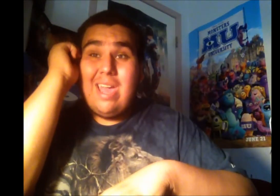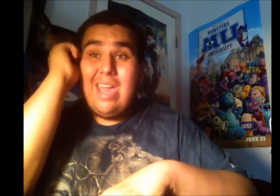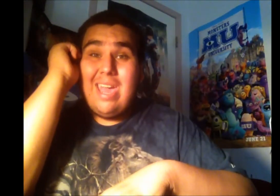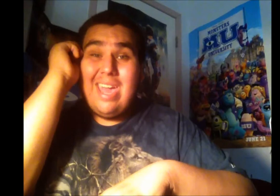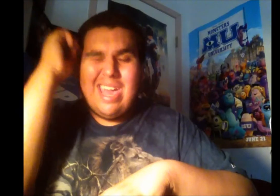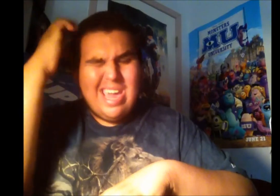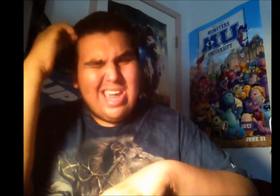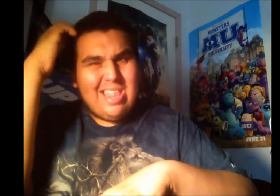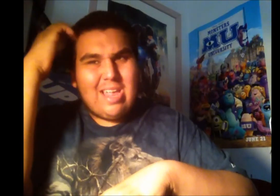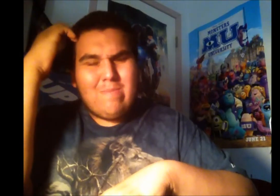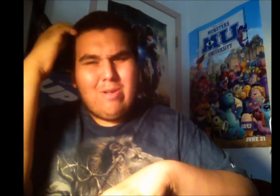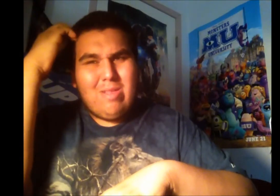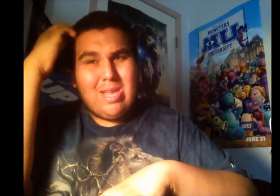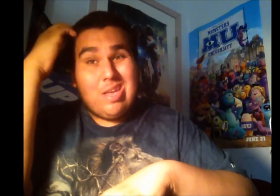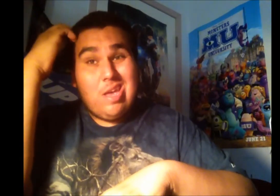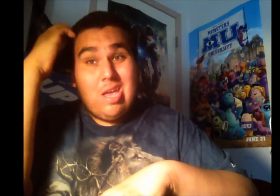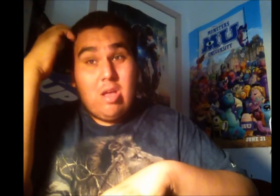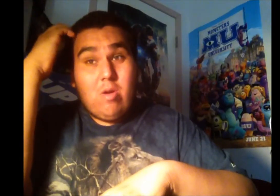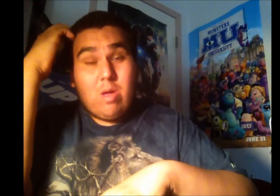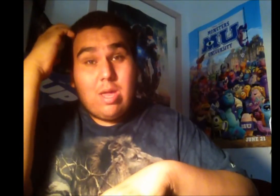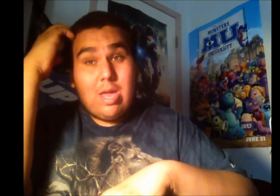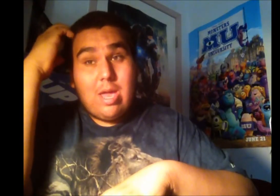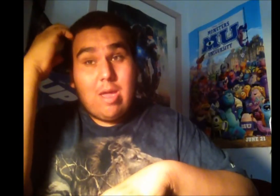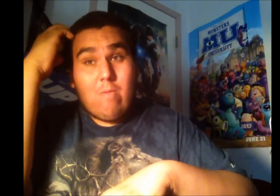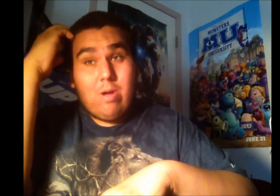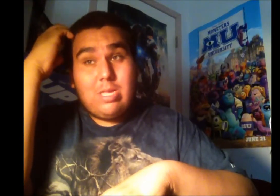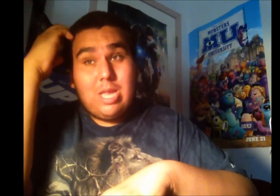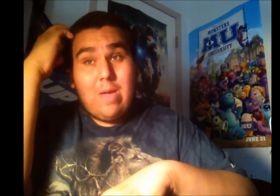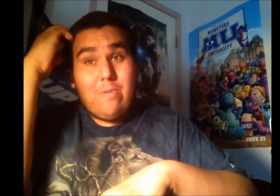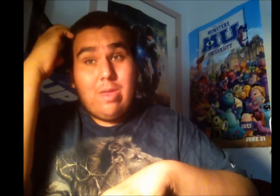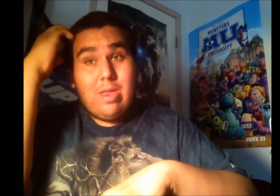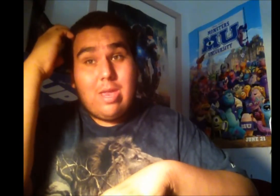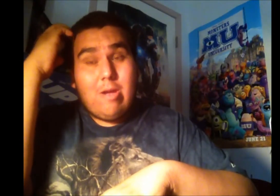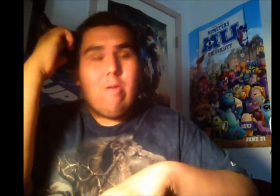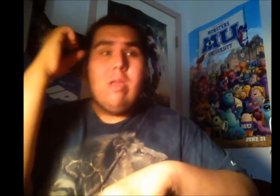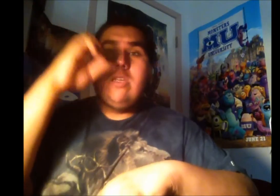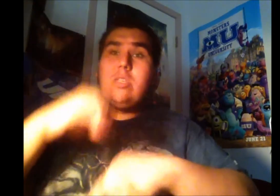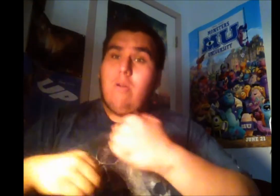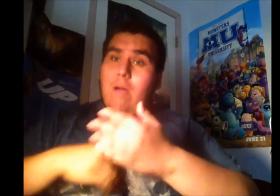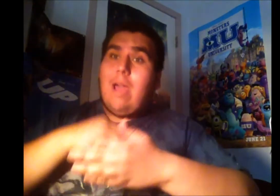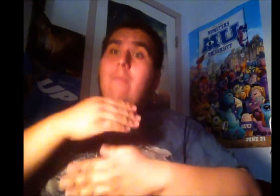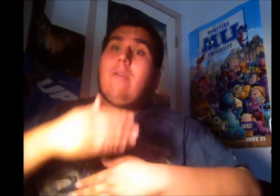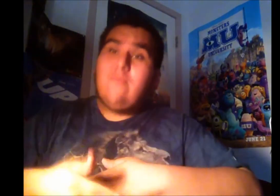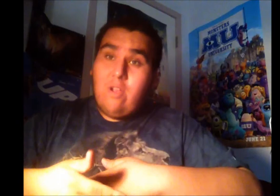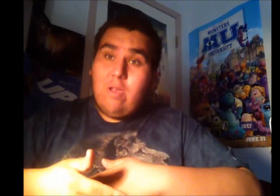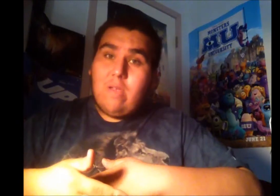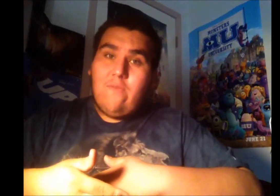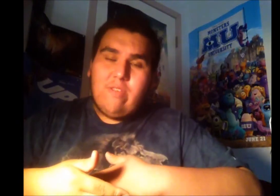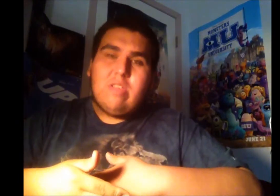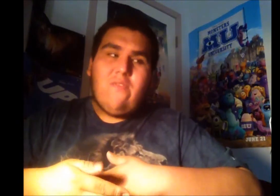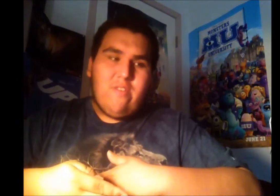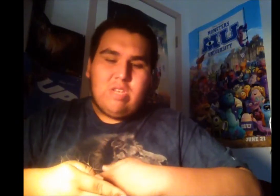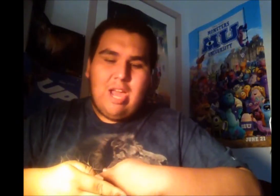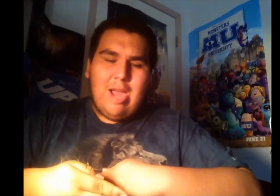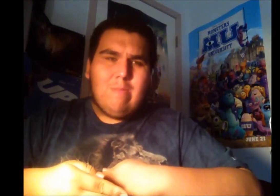head. Like, I'm all like, okay, what's happening now? So I was very confused a few times.